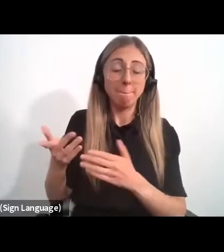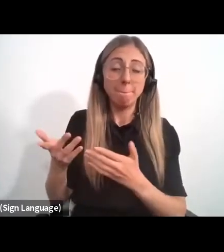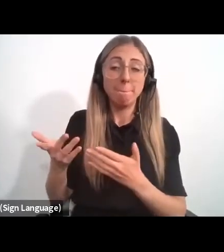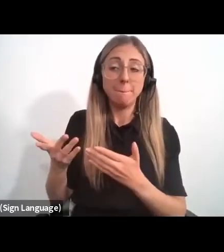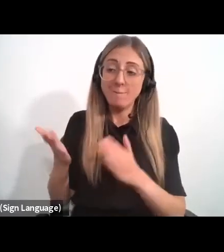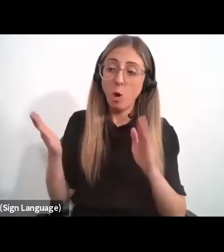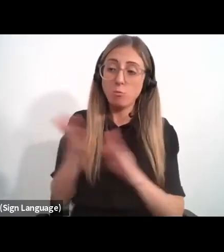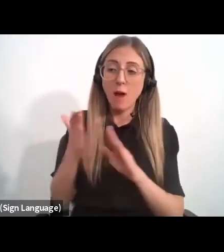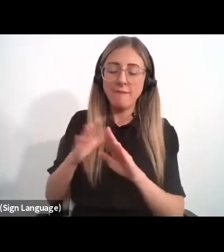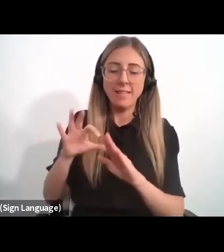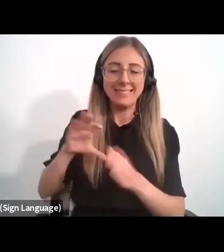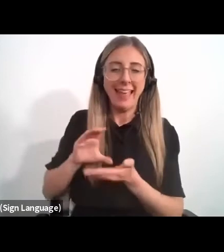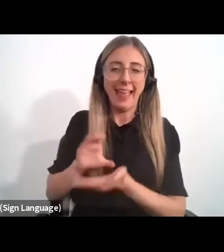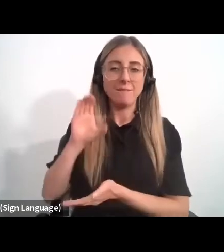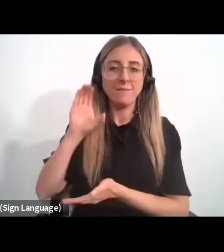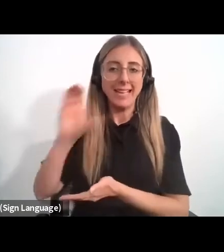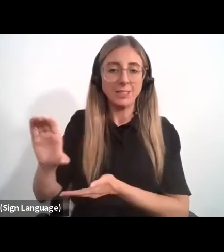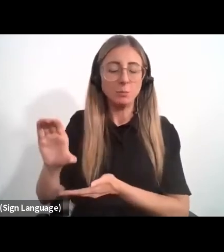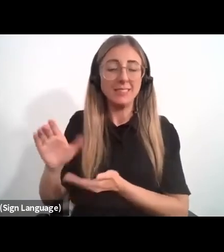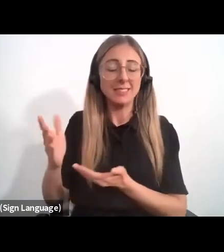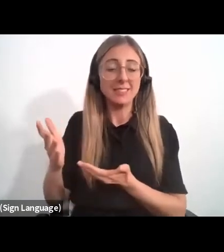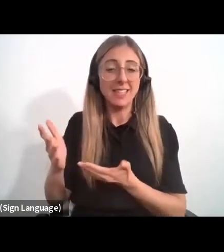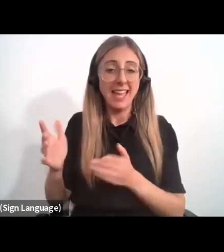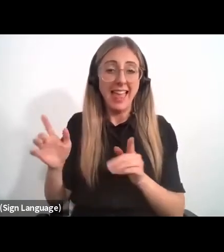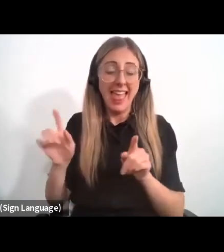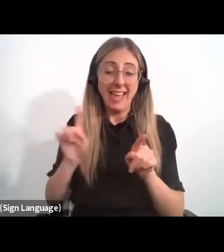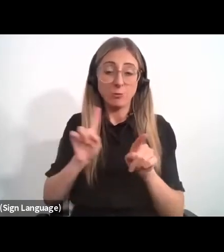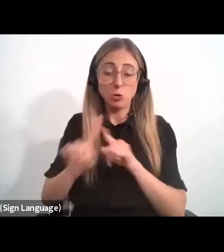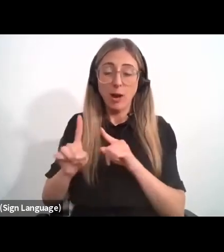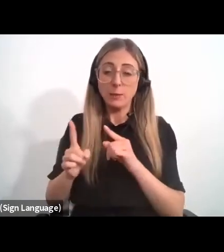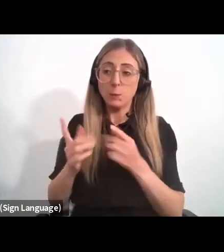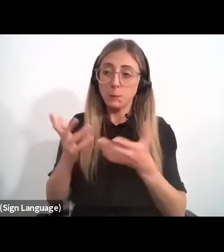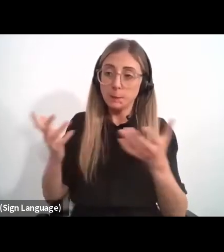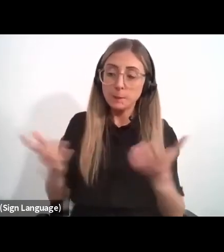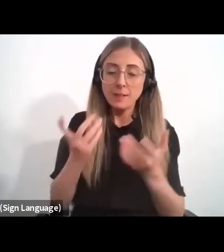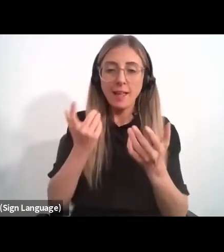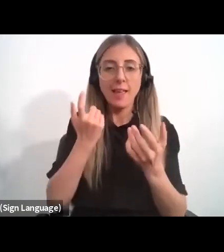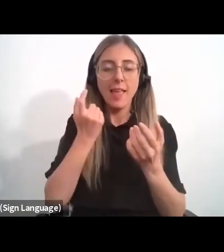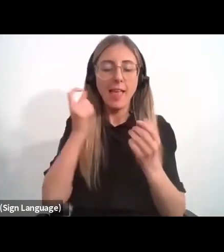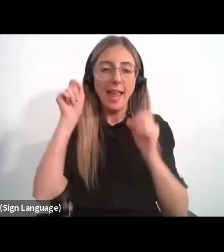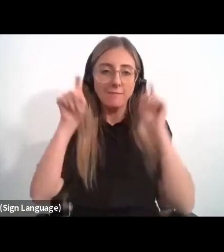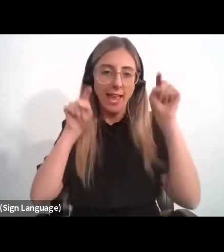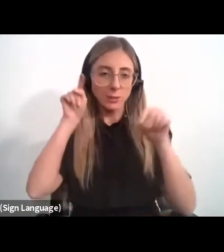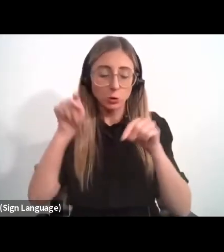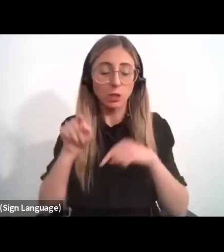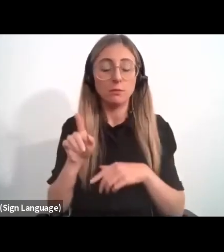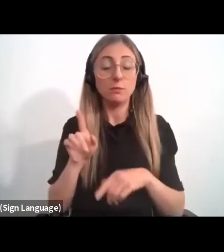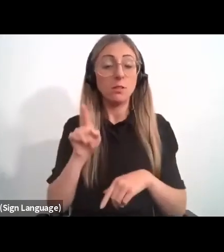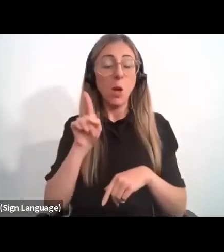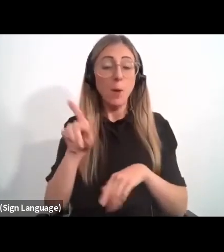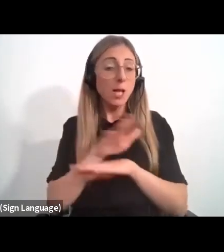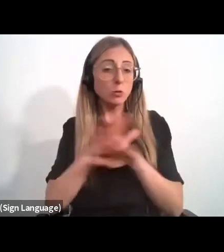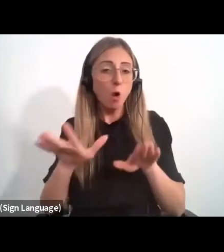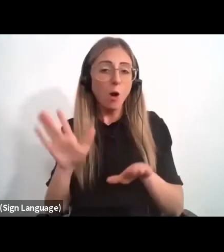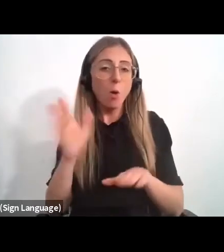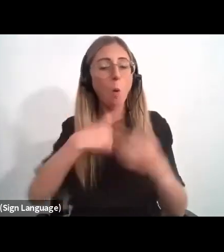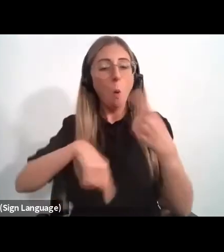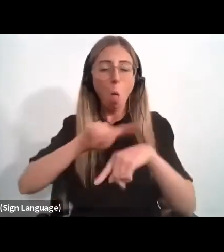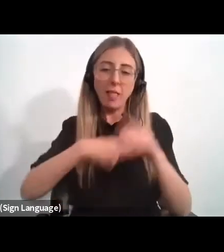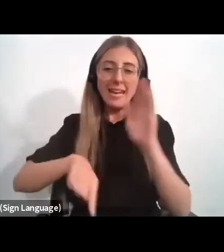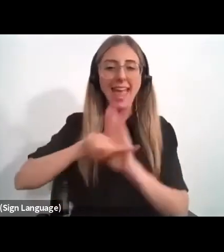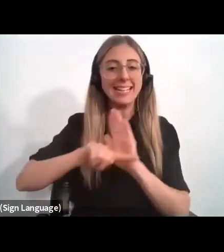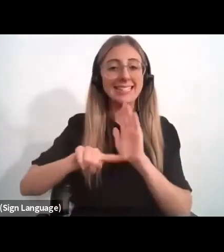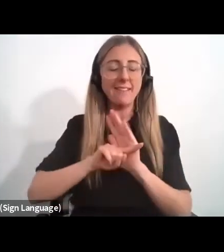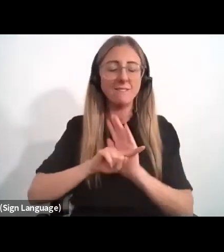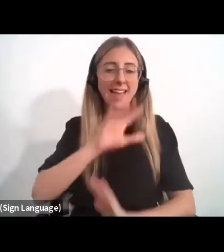investment and venture capital and marshaling innovation. But it is not all room and doom. Africa